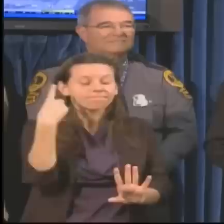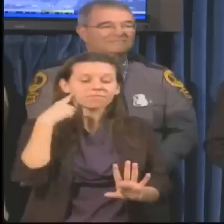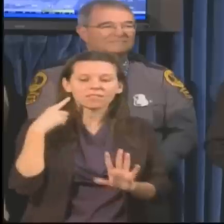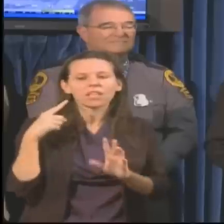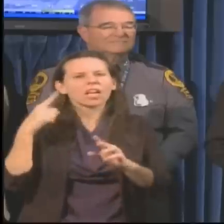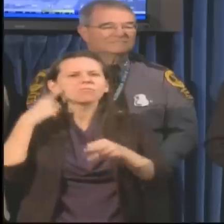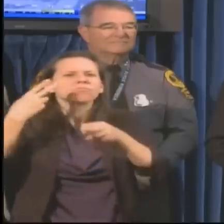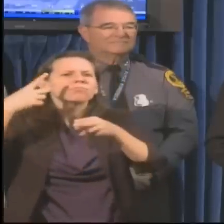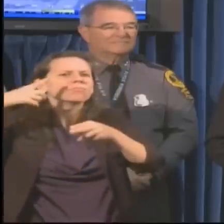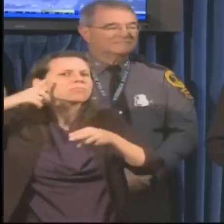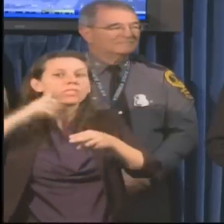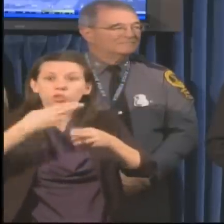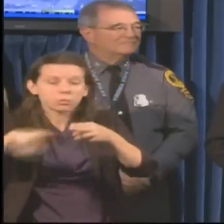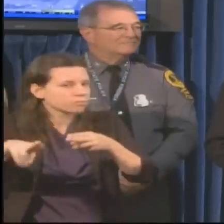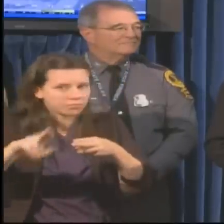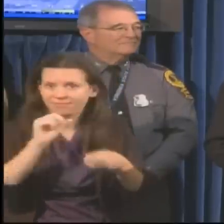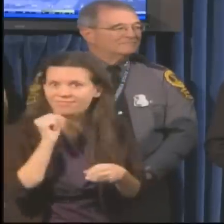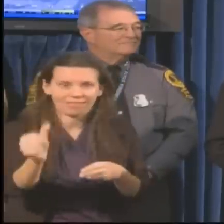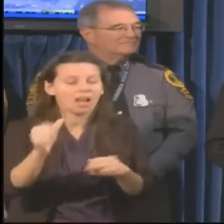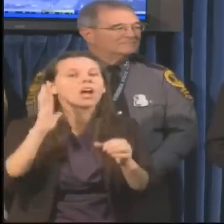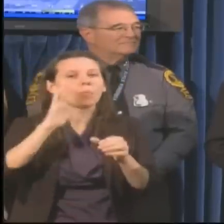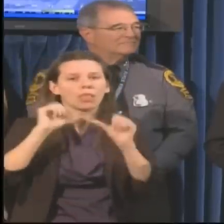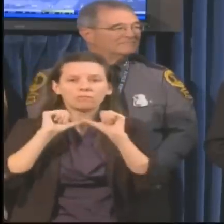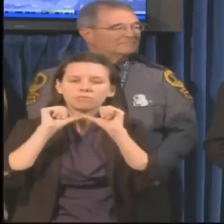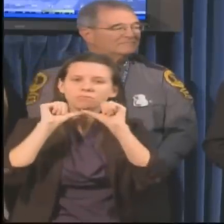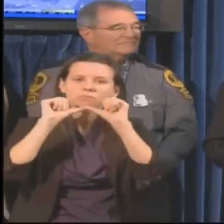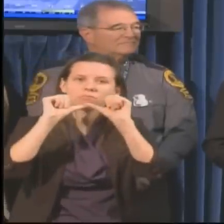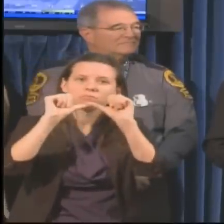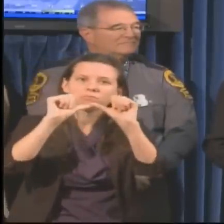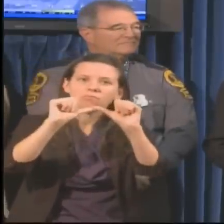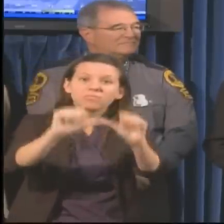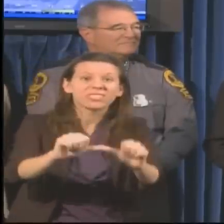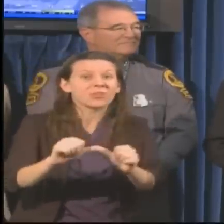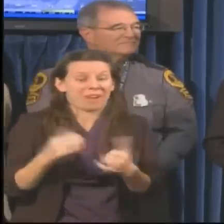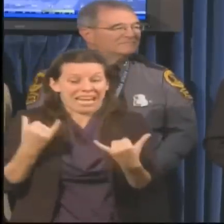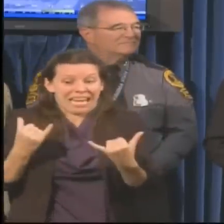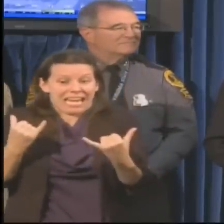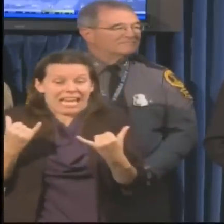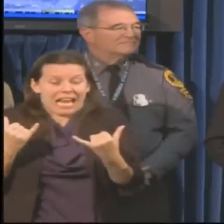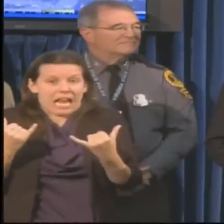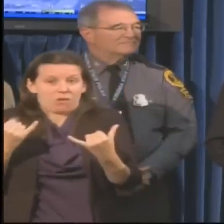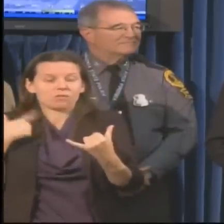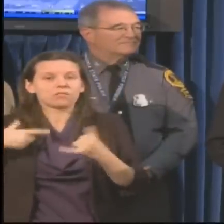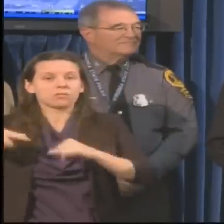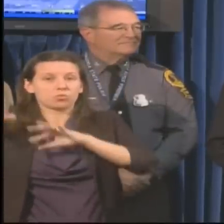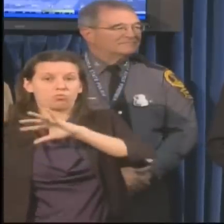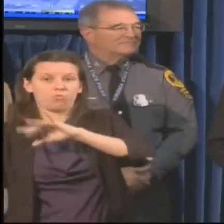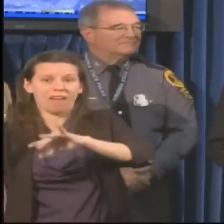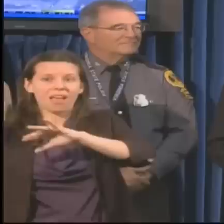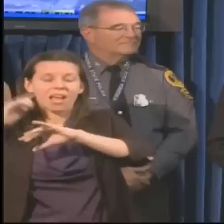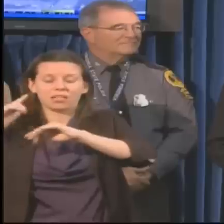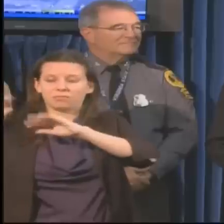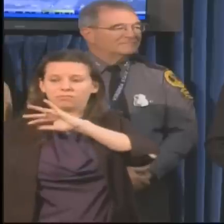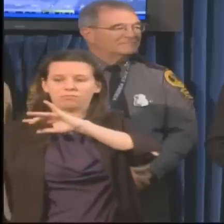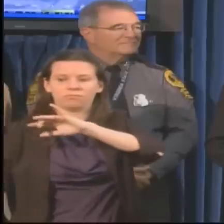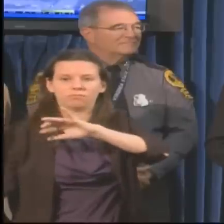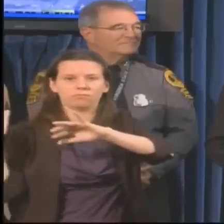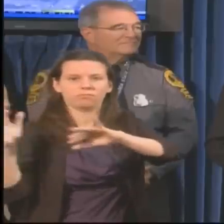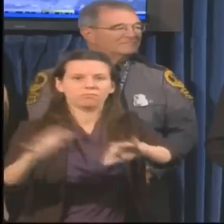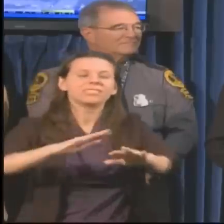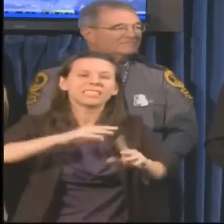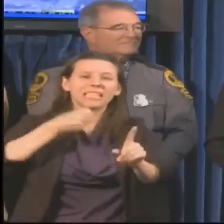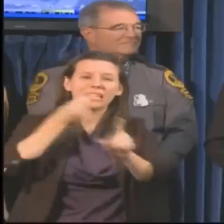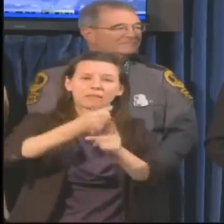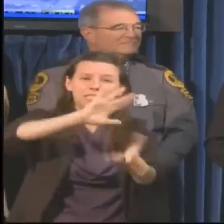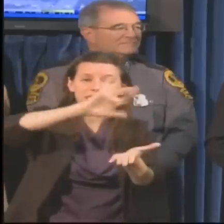plus in Hampton Roads. The rain bands are now just about hitting central Virginia. So there's going to be 48 hours plus of